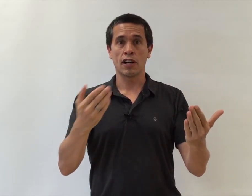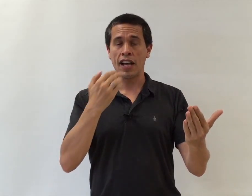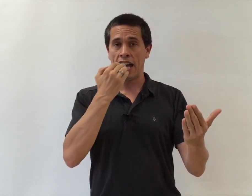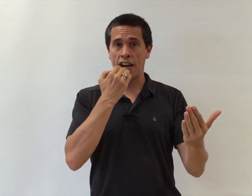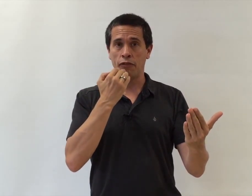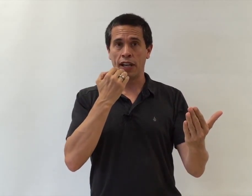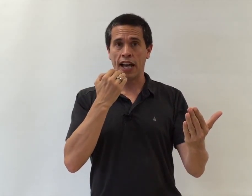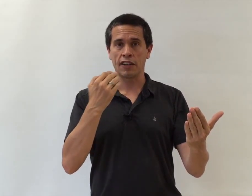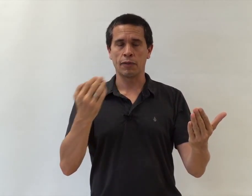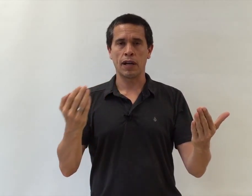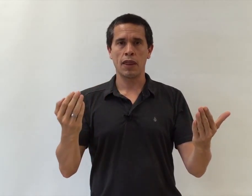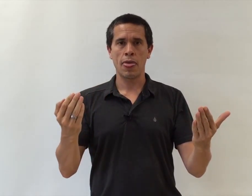the tongue halfway out of your mouth.